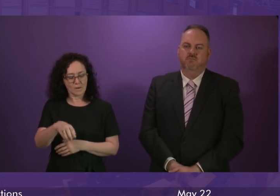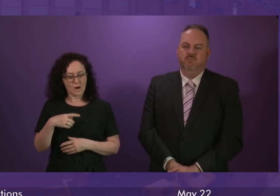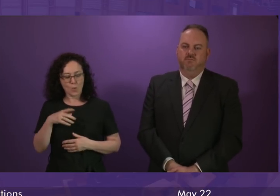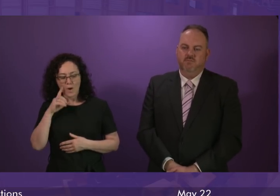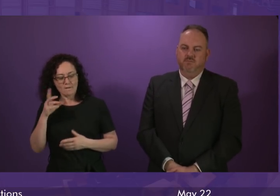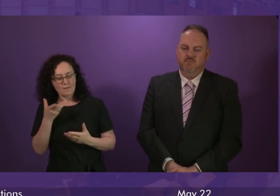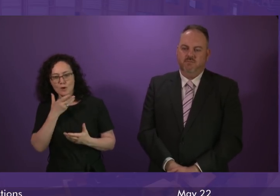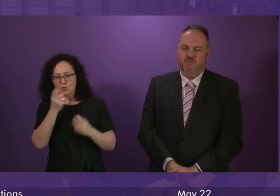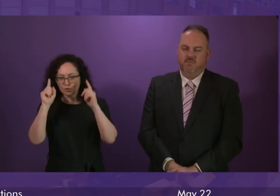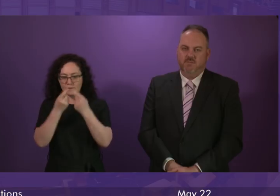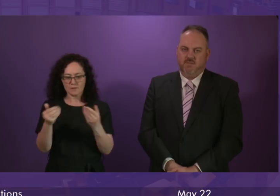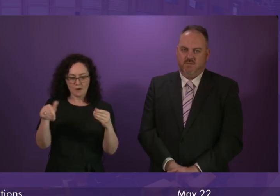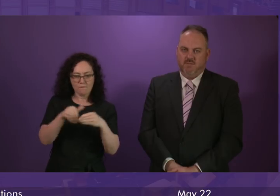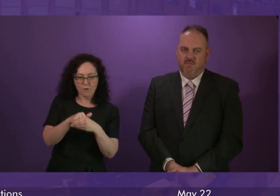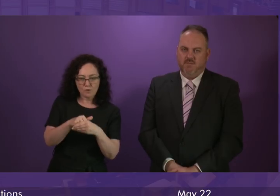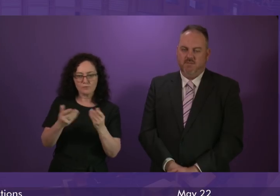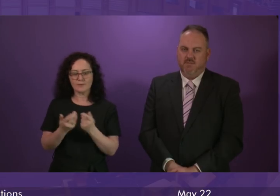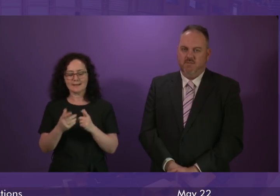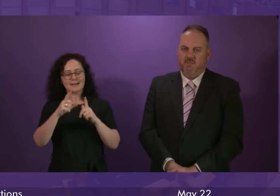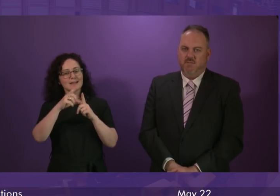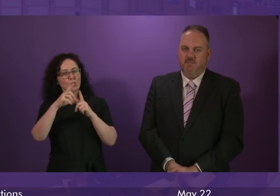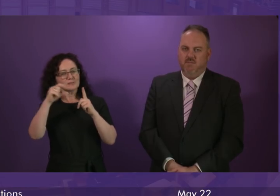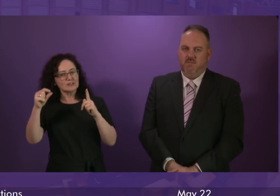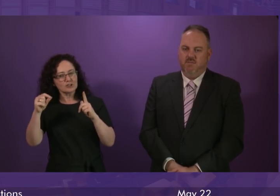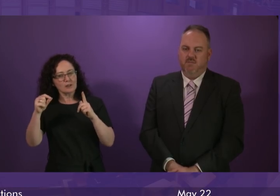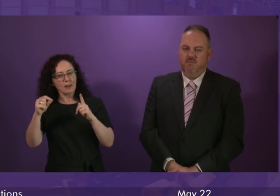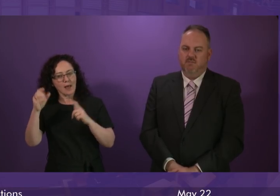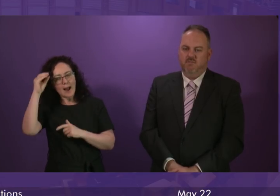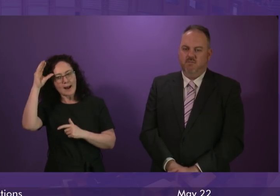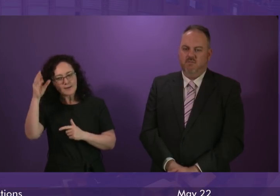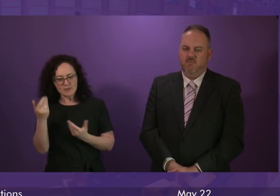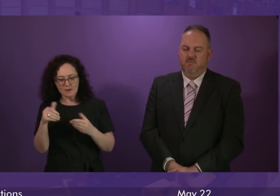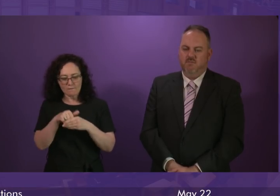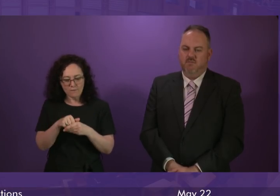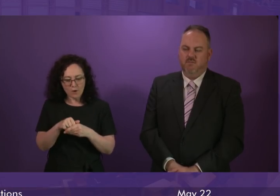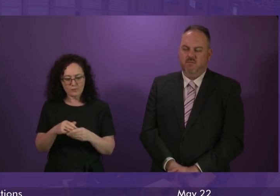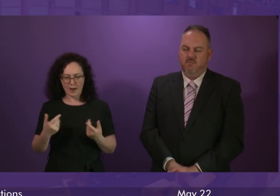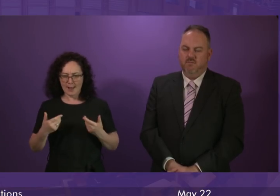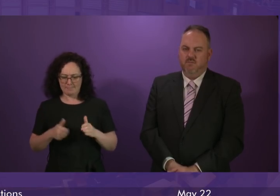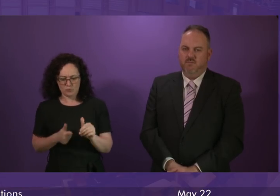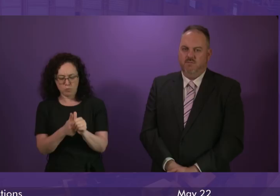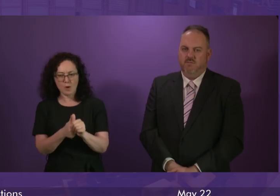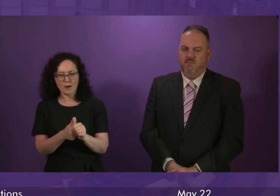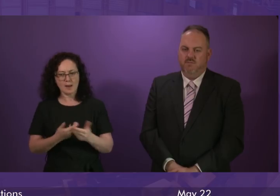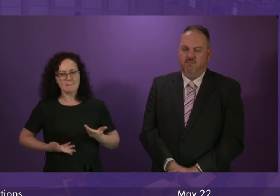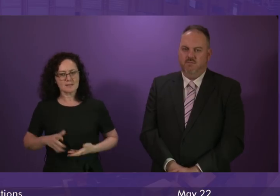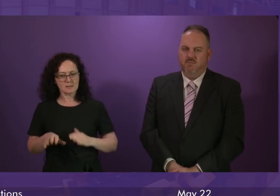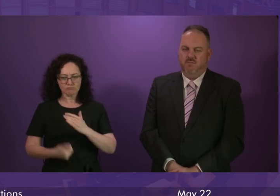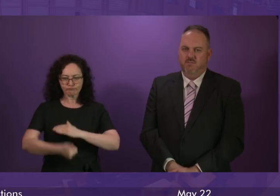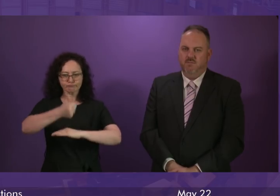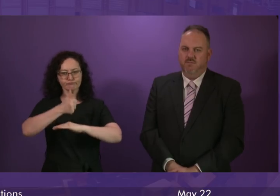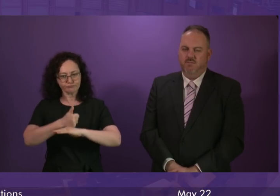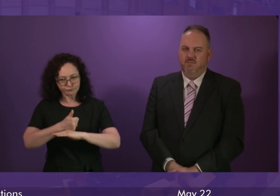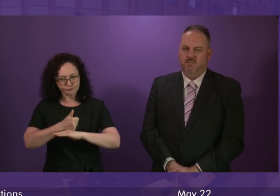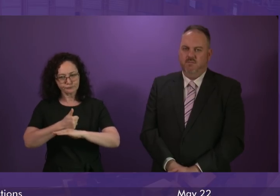universities and new digital academies like CodeClan, which provide greater choice for careers in the industry. This is a significant step forward in the Government's